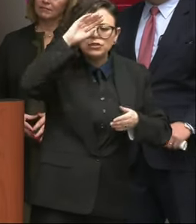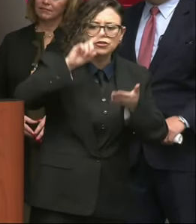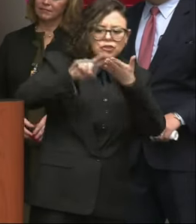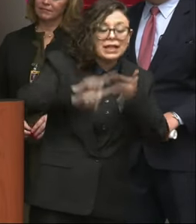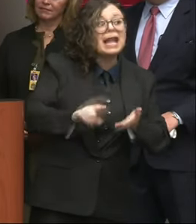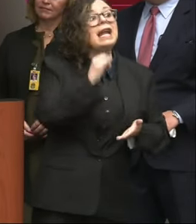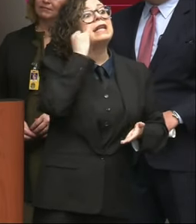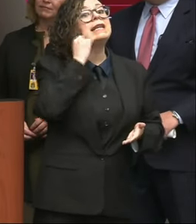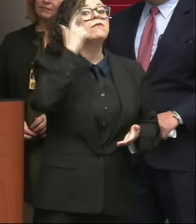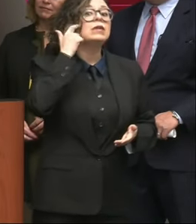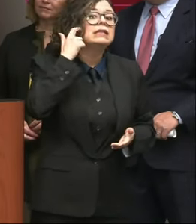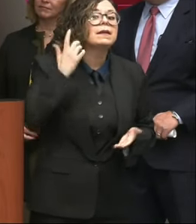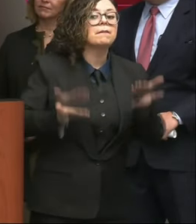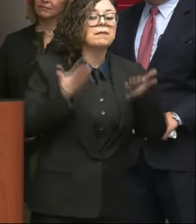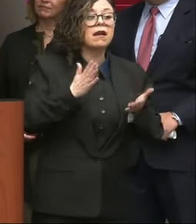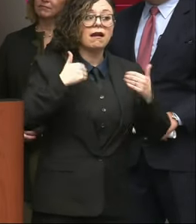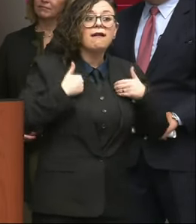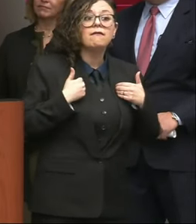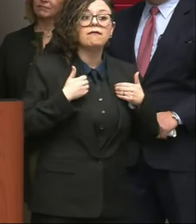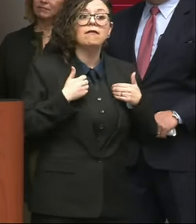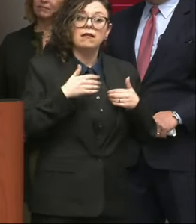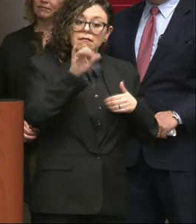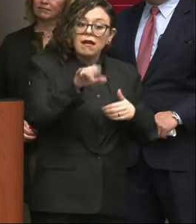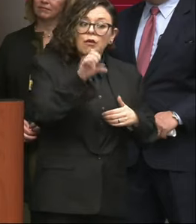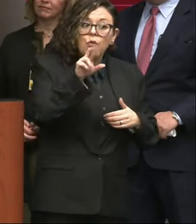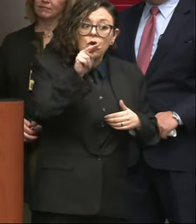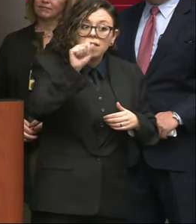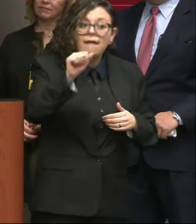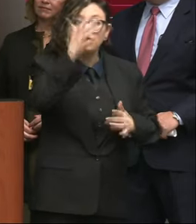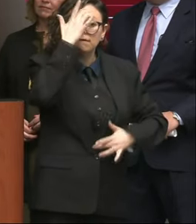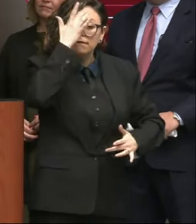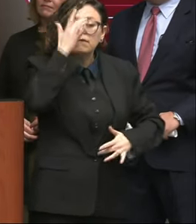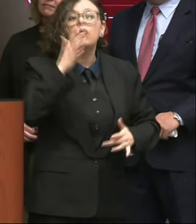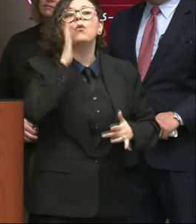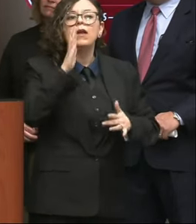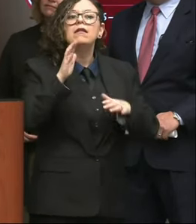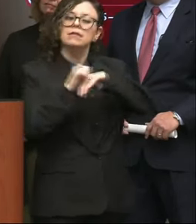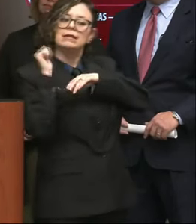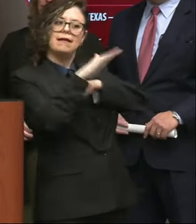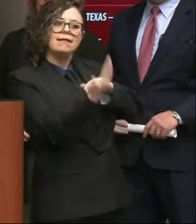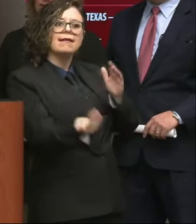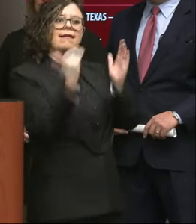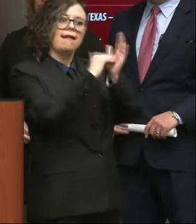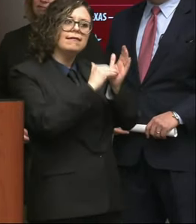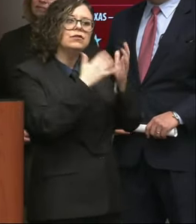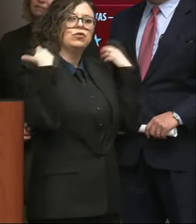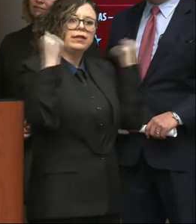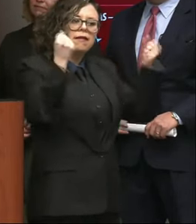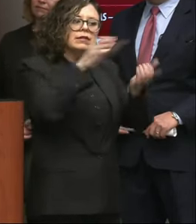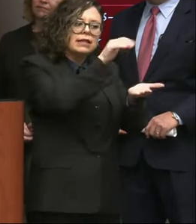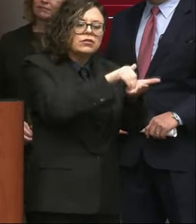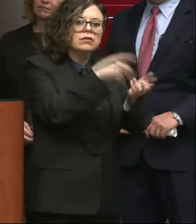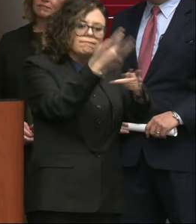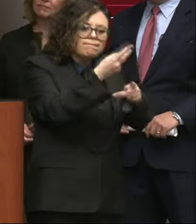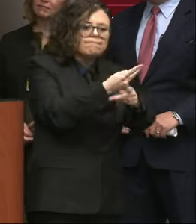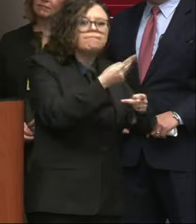have coronavirus based on their symptoms, we will immediately use the exact same system to send them to the health centers that will be able to care for them